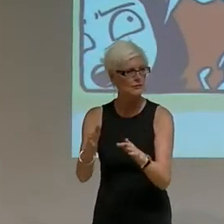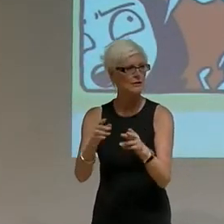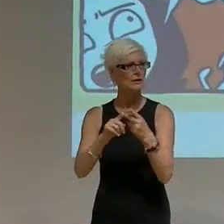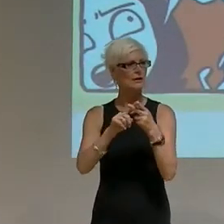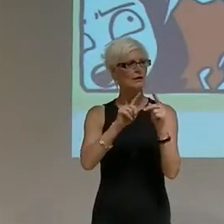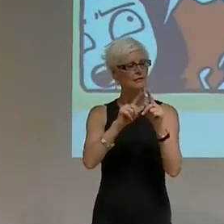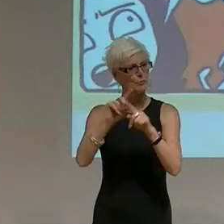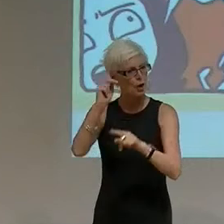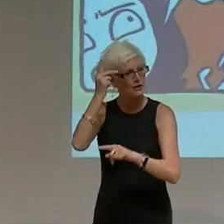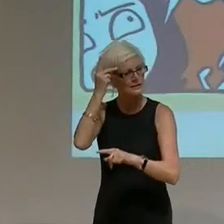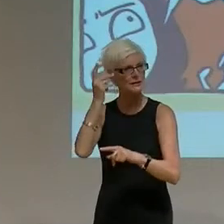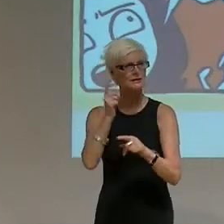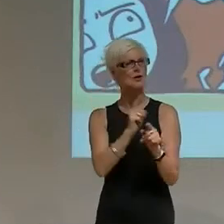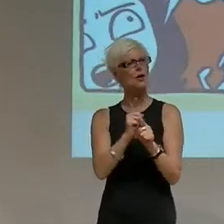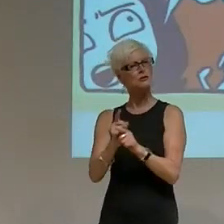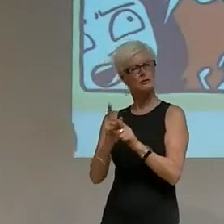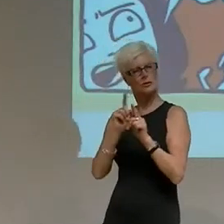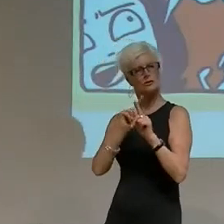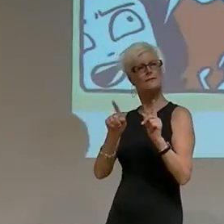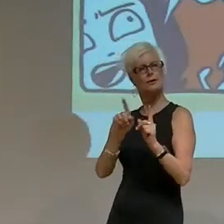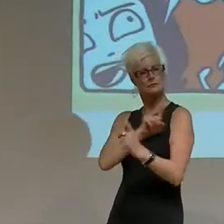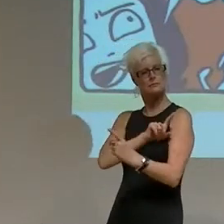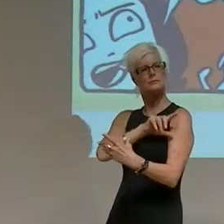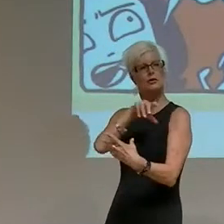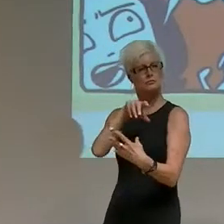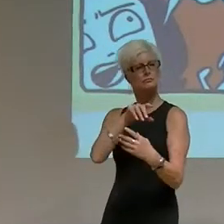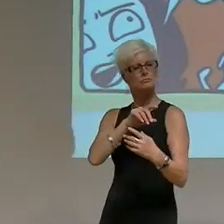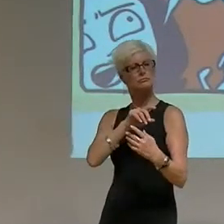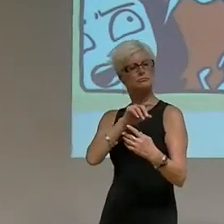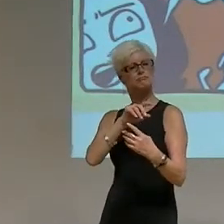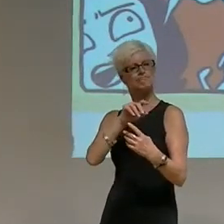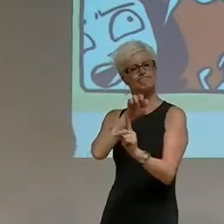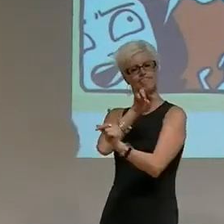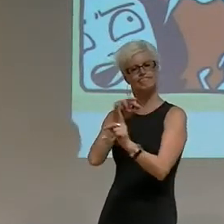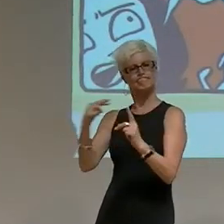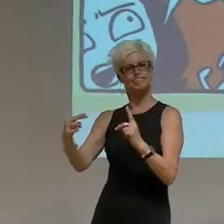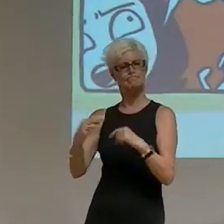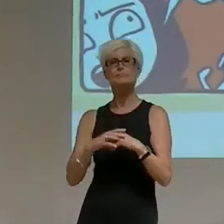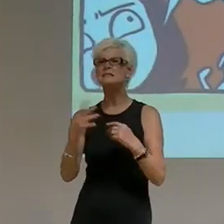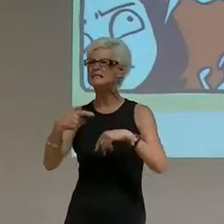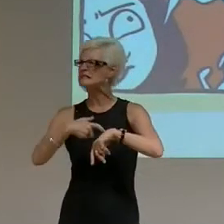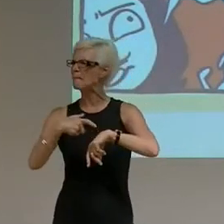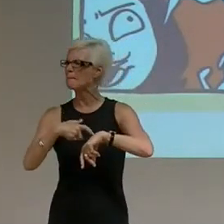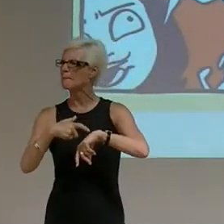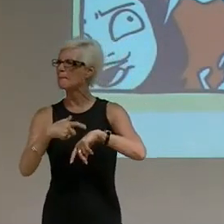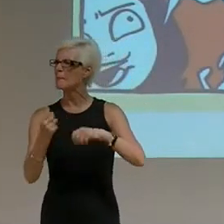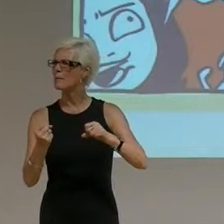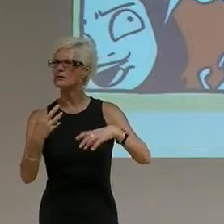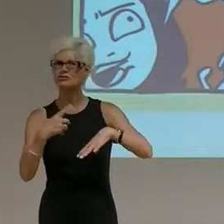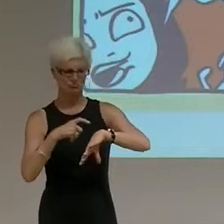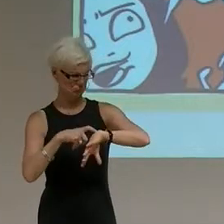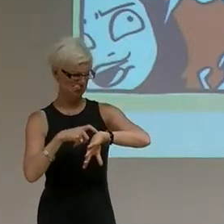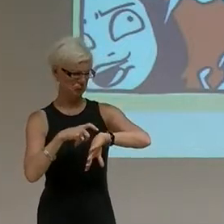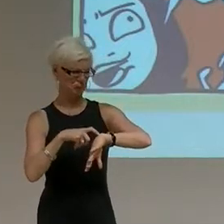has a unique contribution to make to the study of asexuality. How am I with time? Does anyone know?